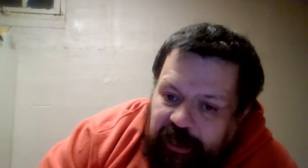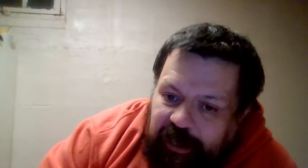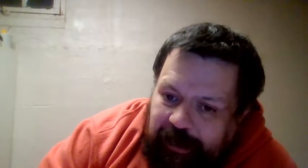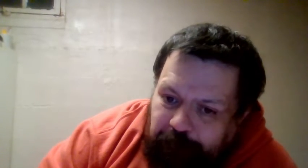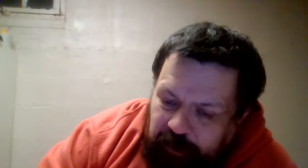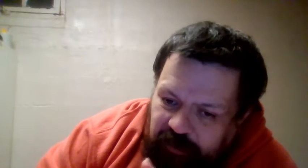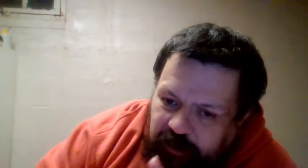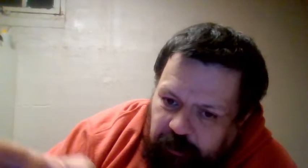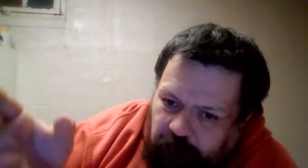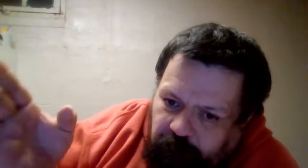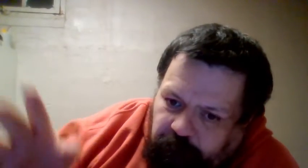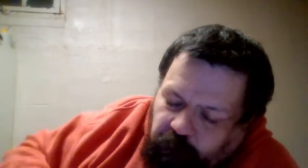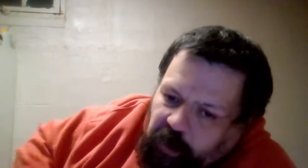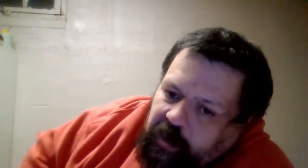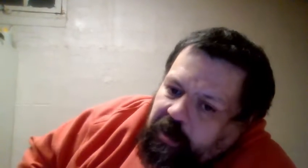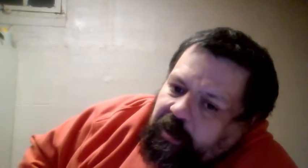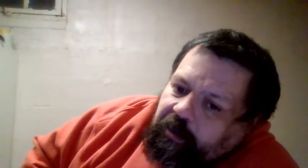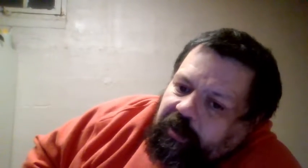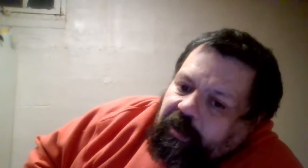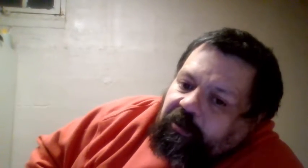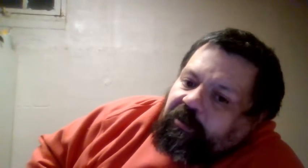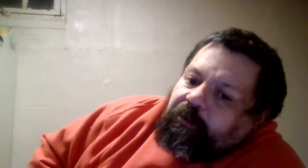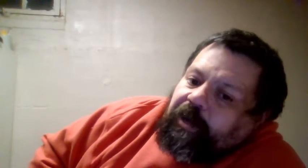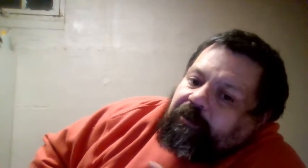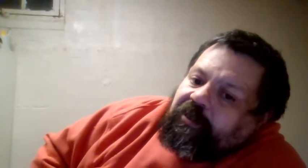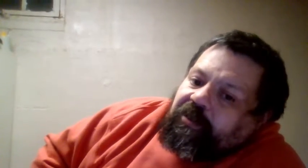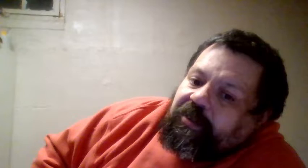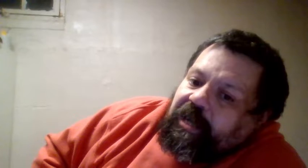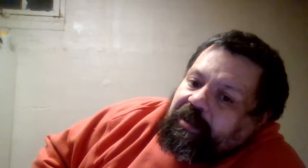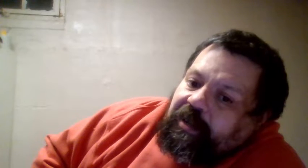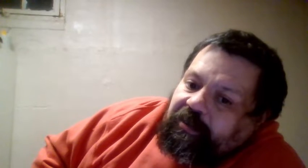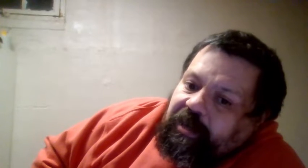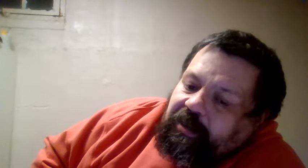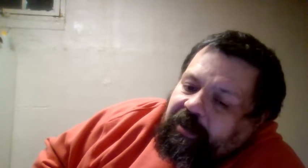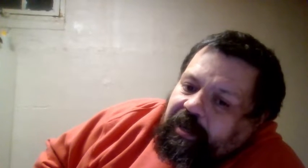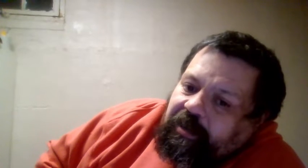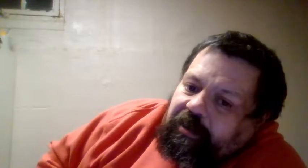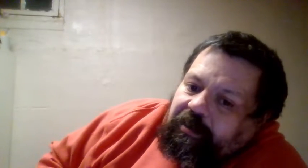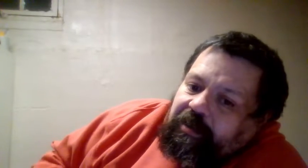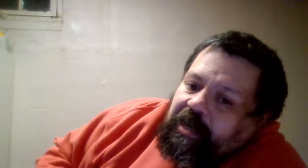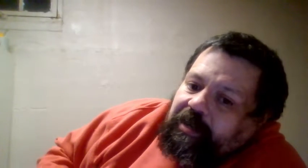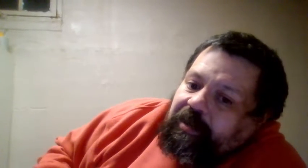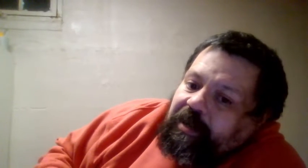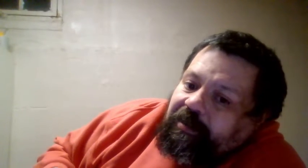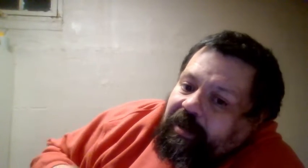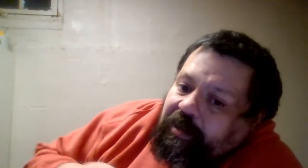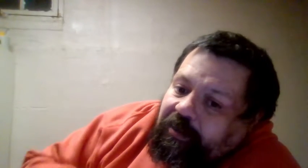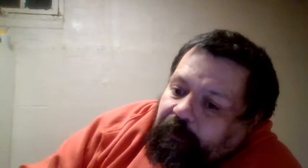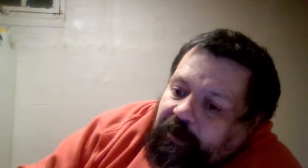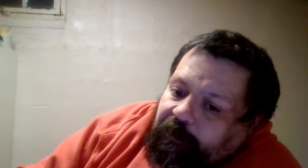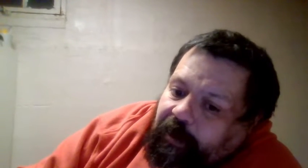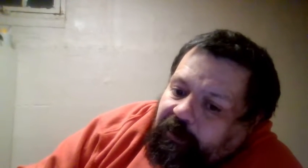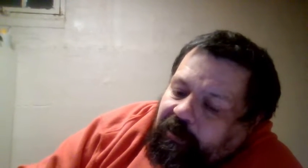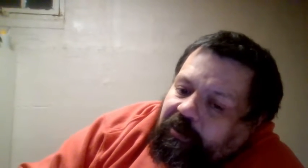happens. Take Survivor Series take 1997 Survivor Series.